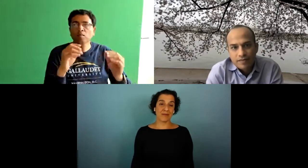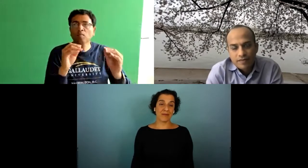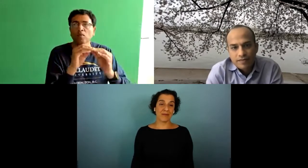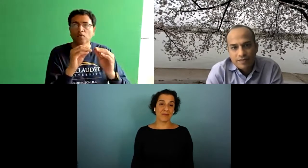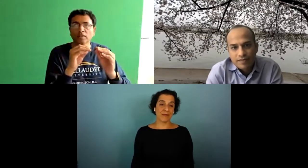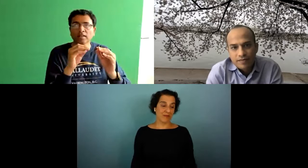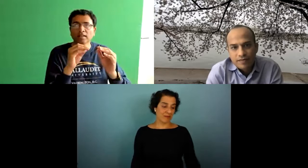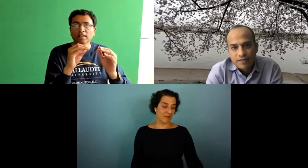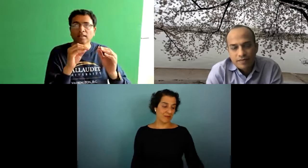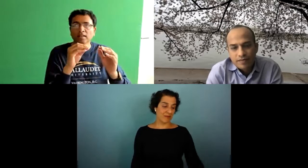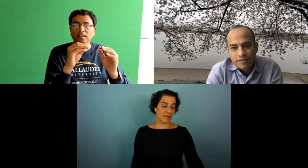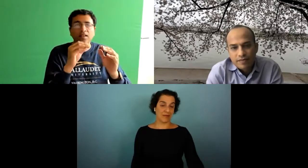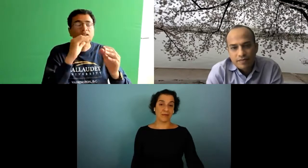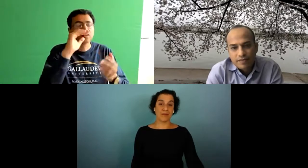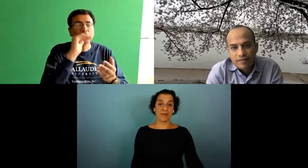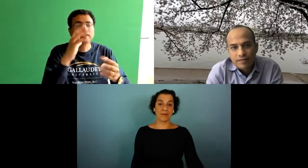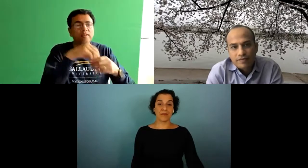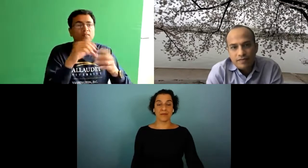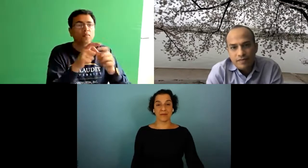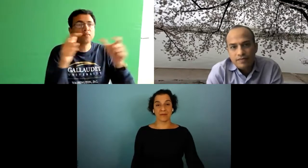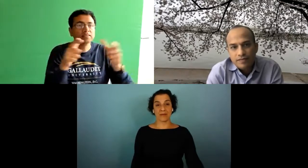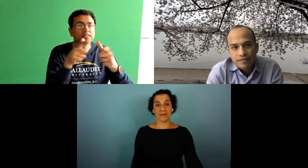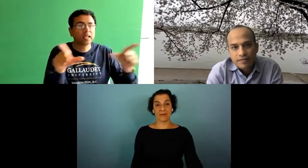course gesture recognition is different than sign recognition